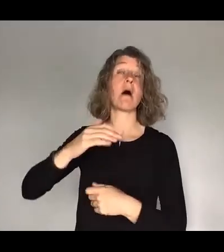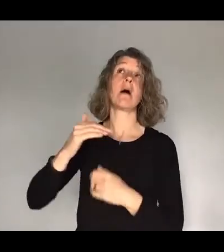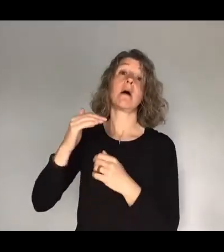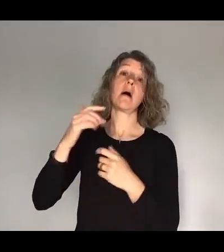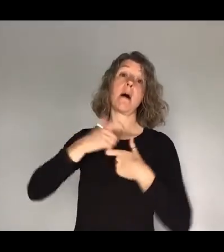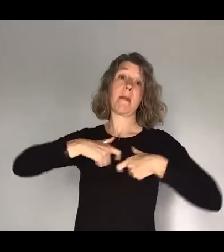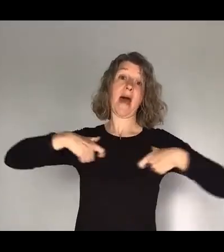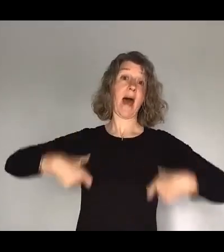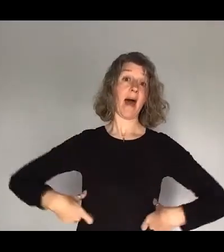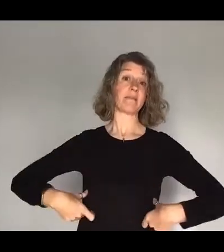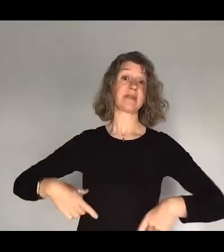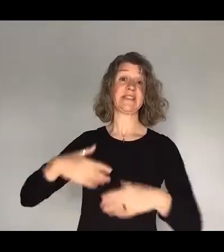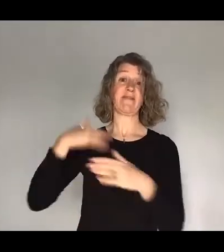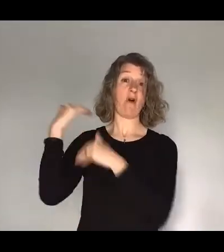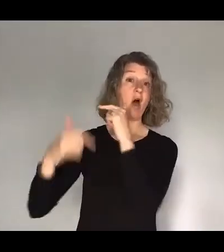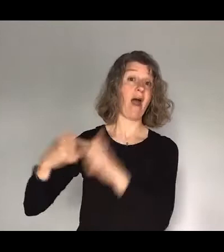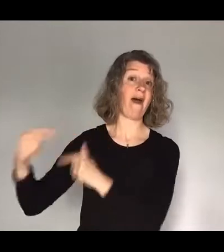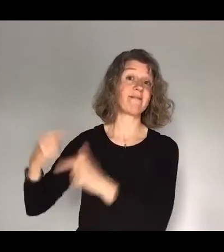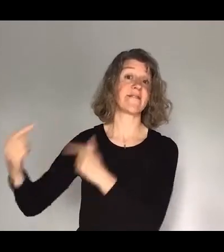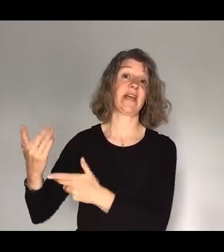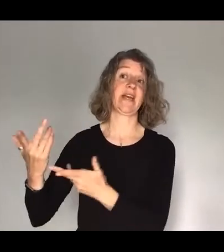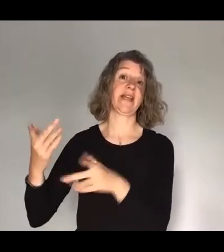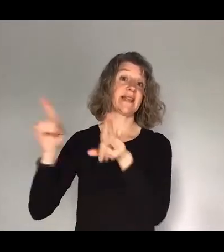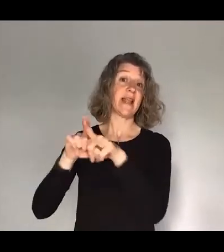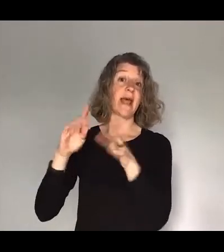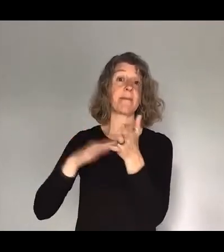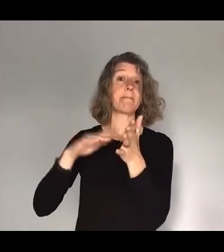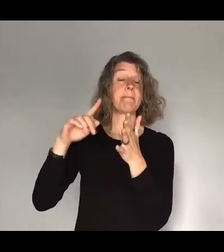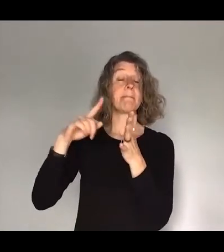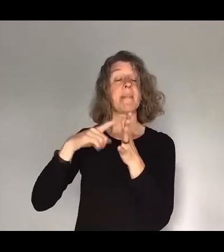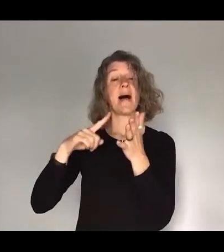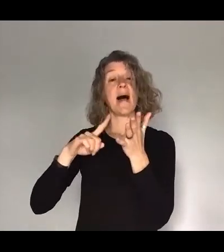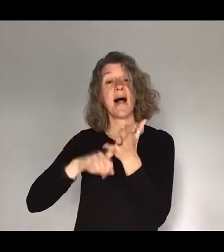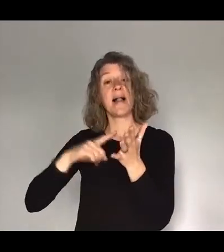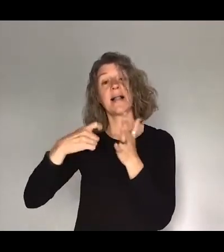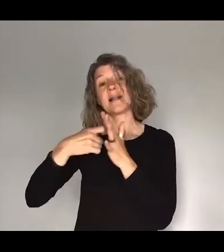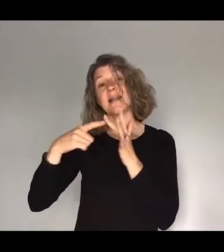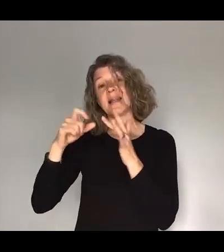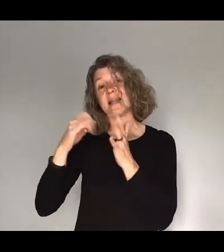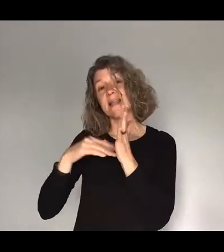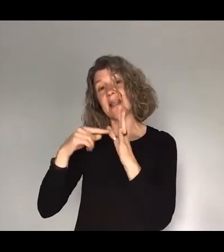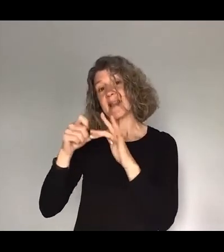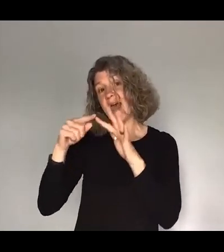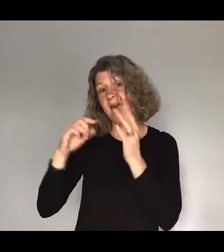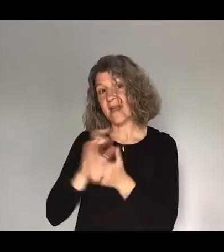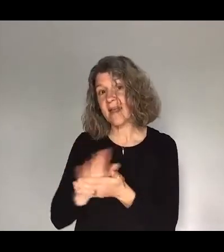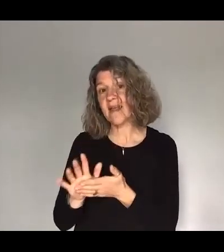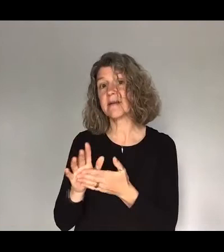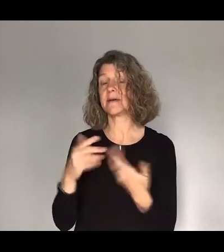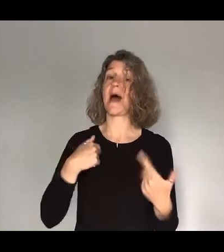Melchizedek. I want to speak to you this morning about how to depend on God's faithfulness. I grew up in